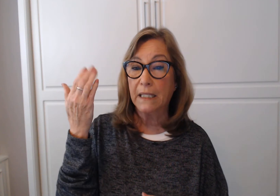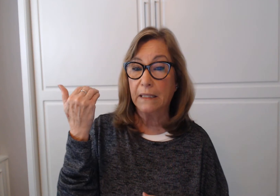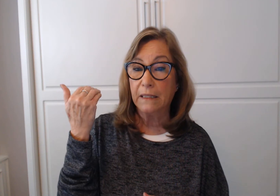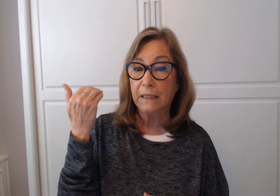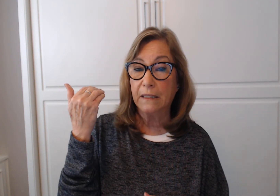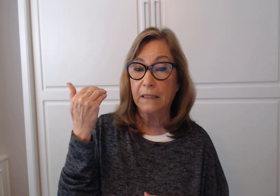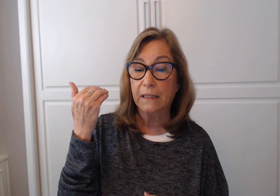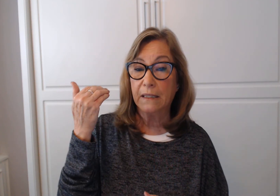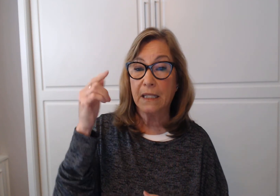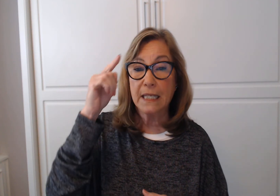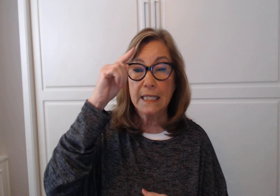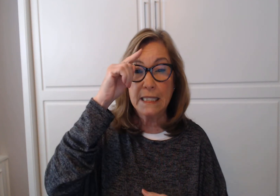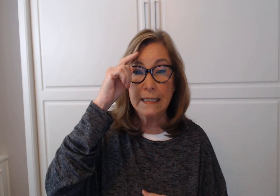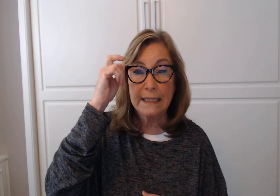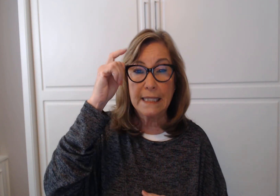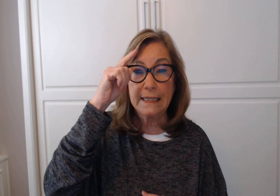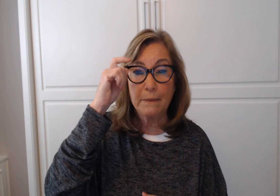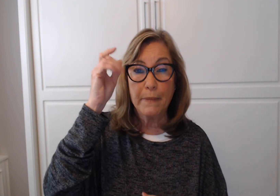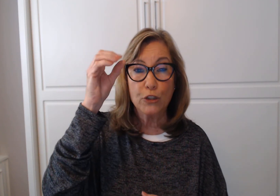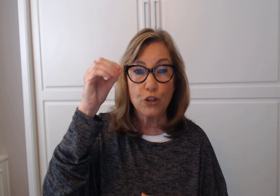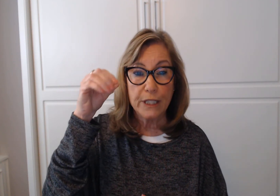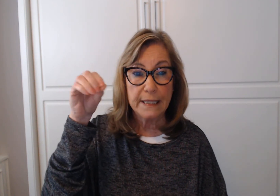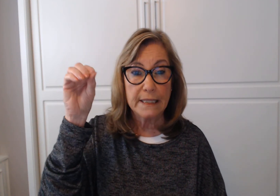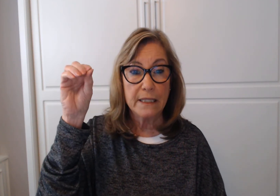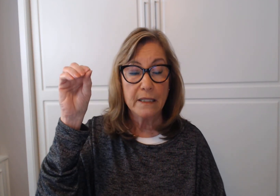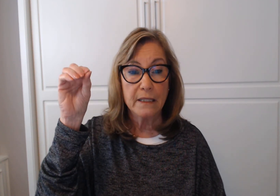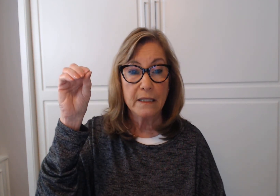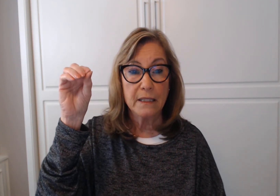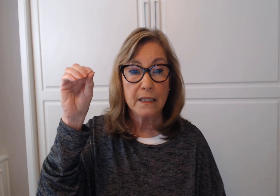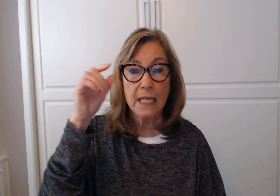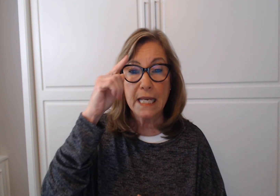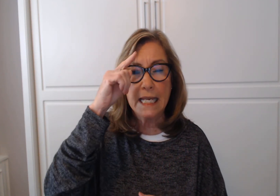Suspicious. Suspiciously.